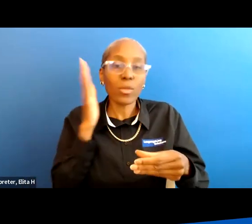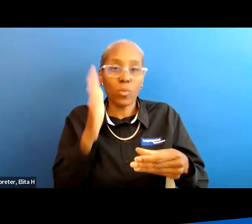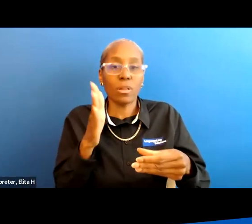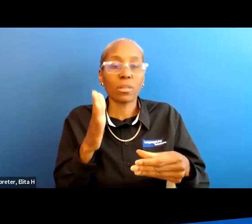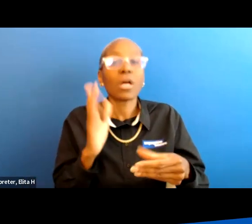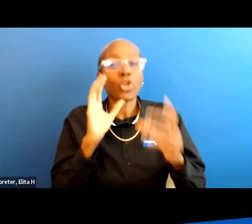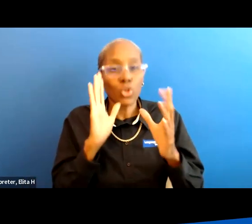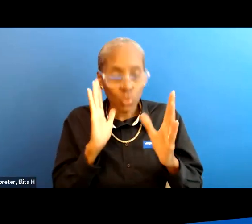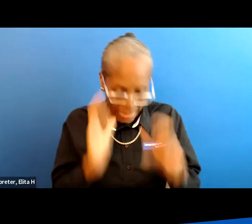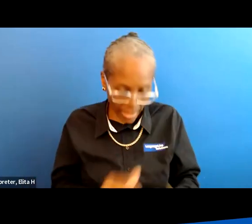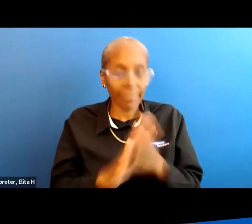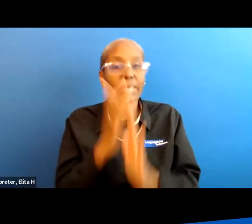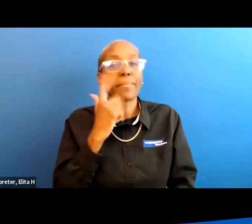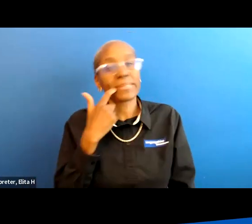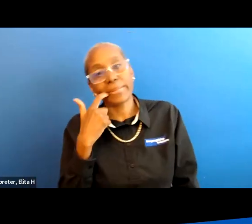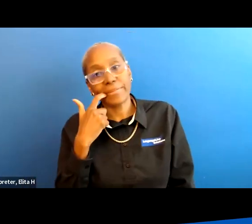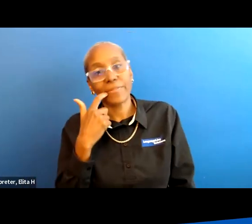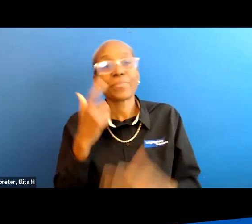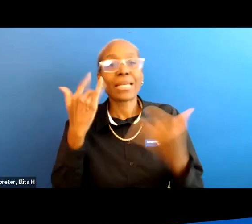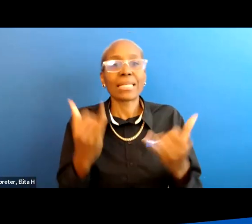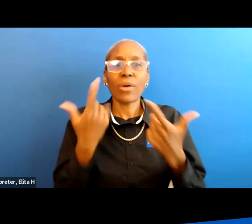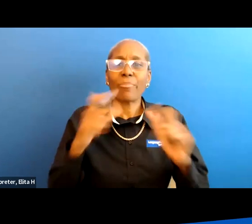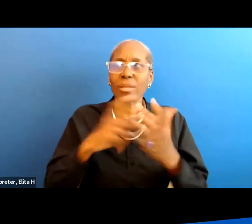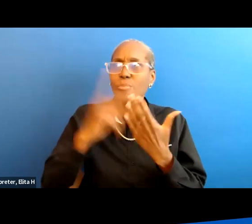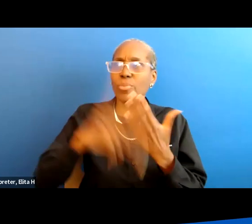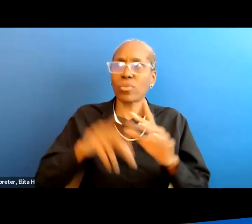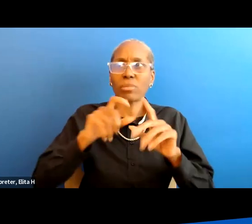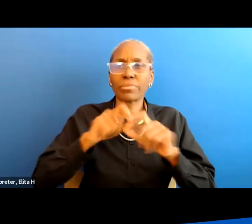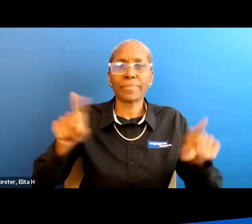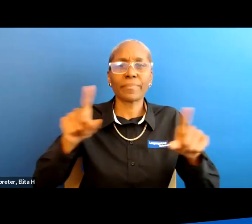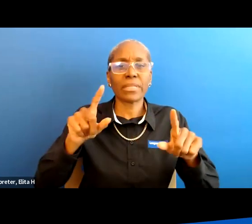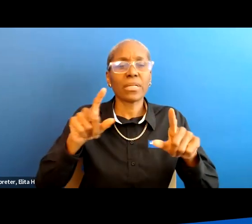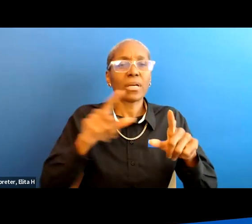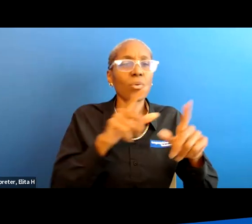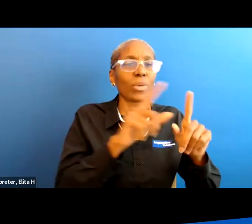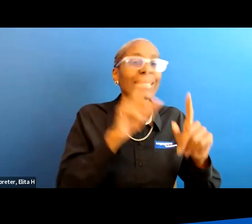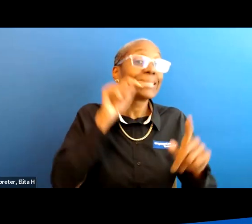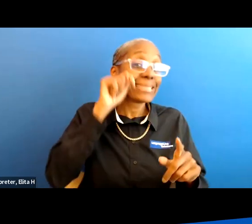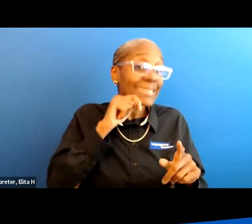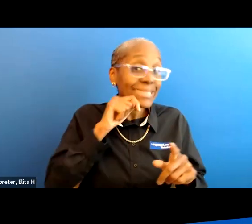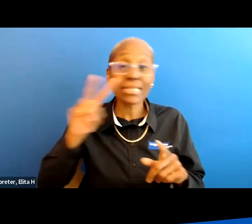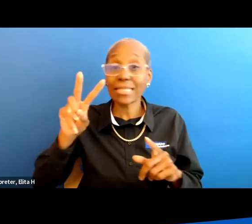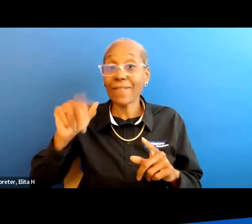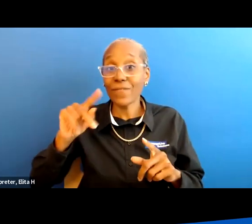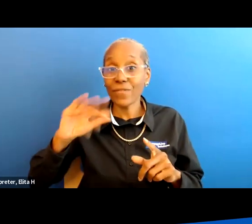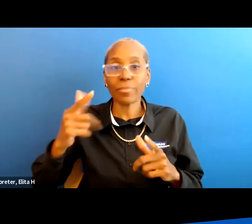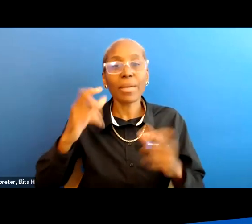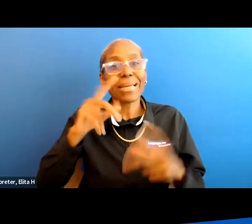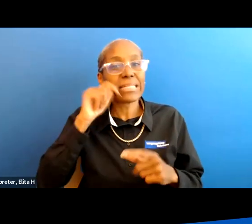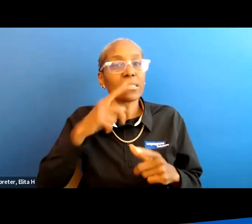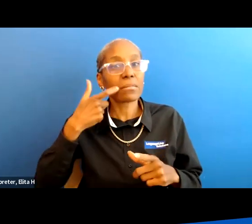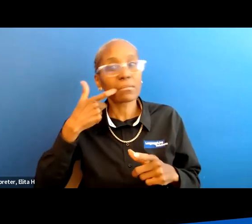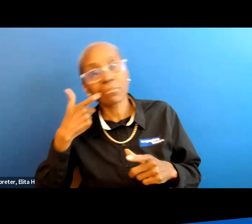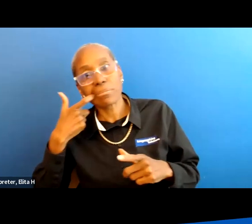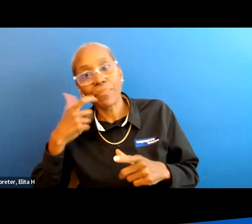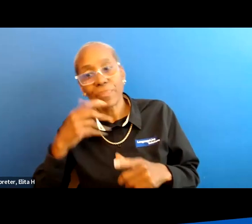addictive and um you know right now there's a big program with the teens and the vaping because they're so addicted to it that they